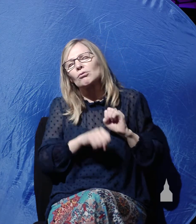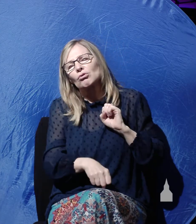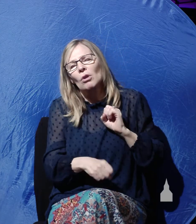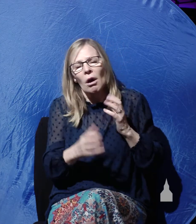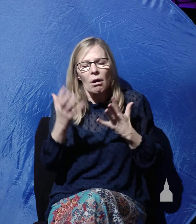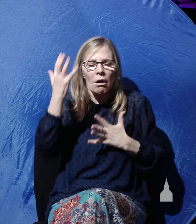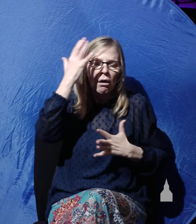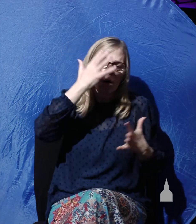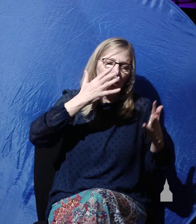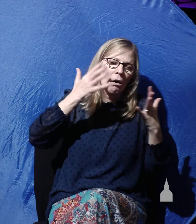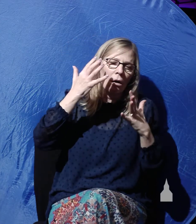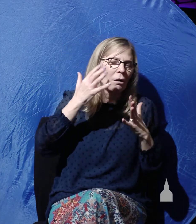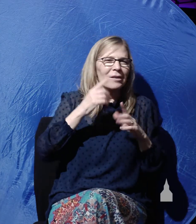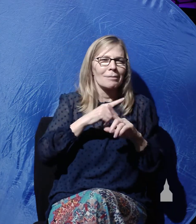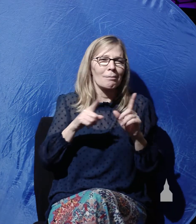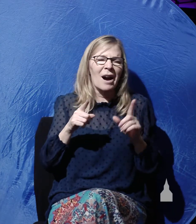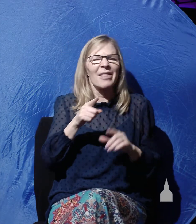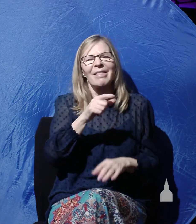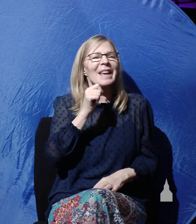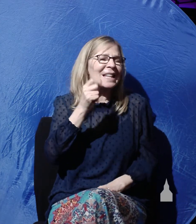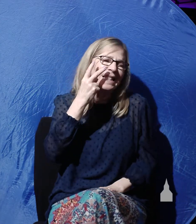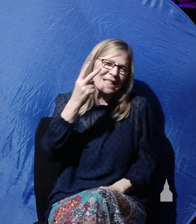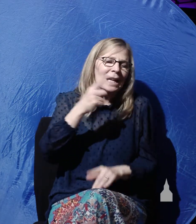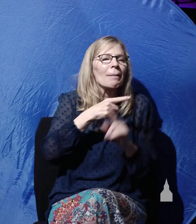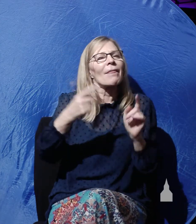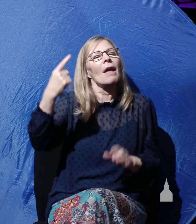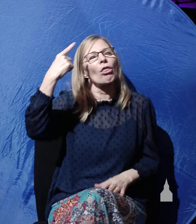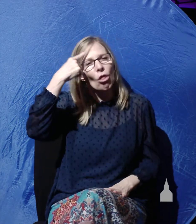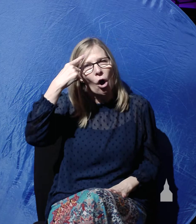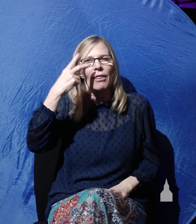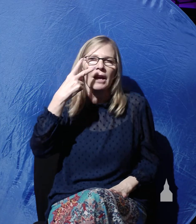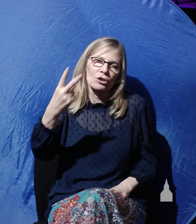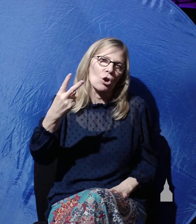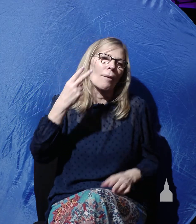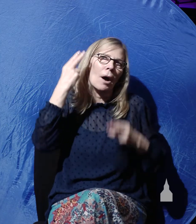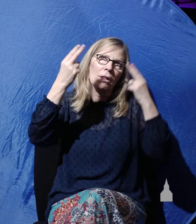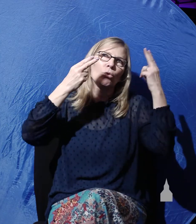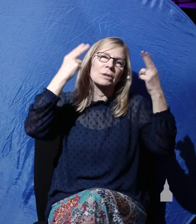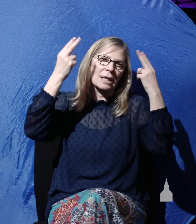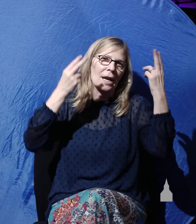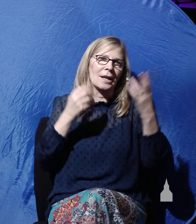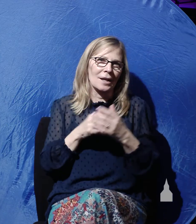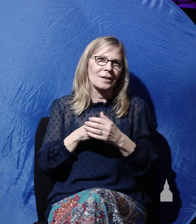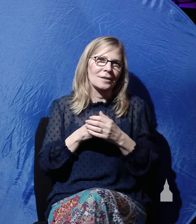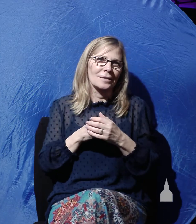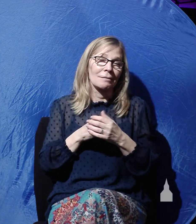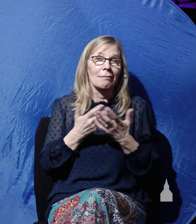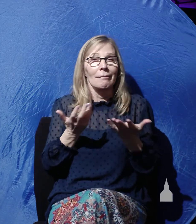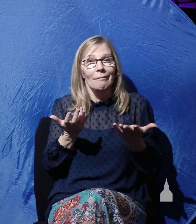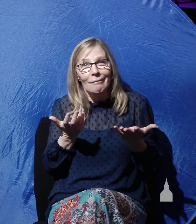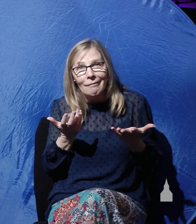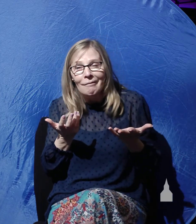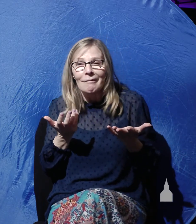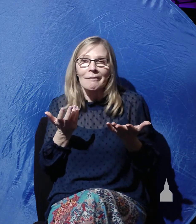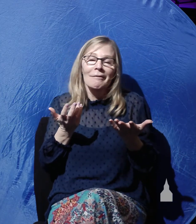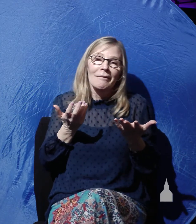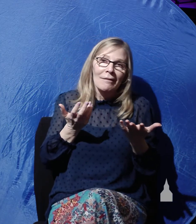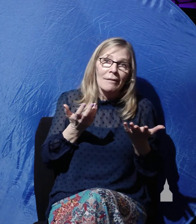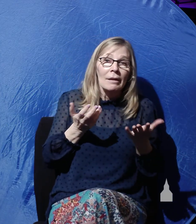but they didn't see him at all. They just thought that they saw him hallucinating. Now, it is possible that an individual